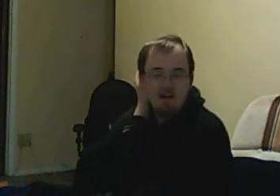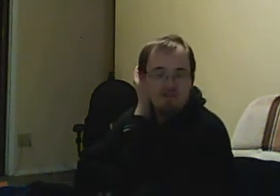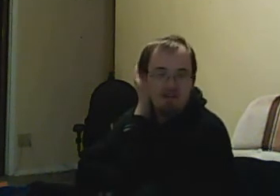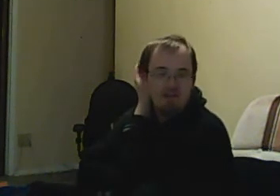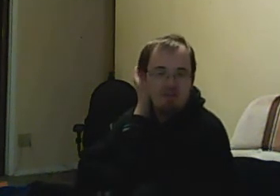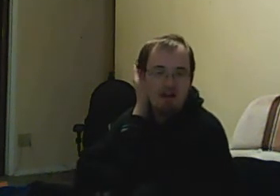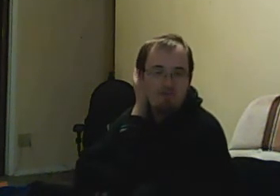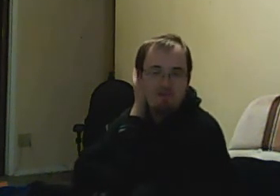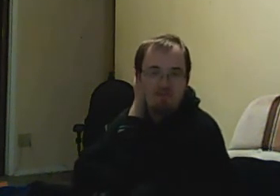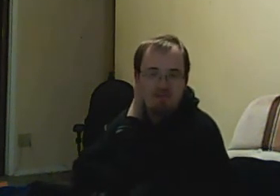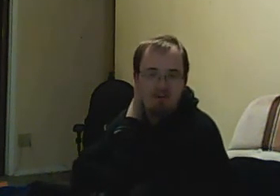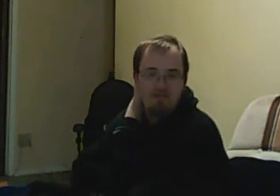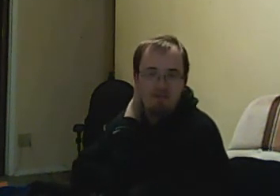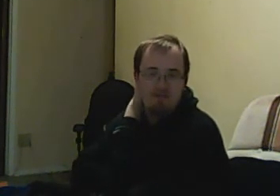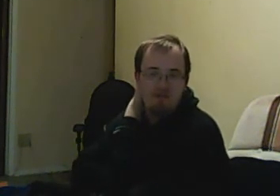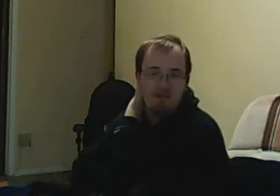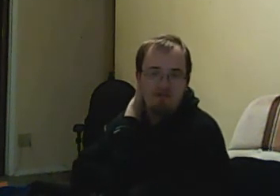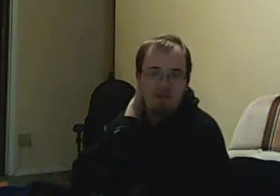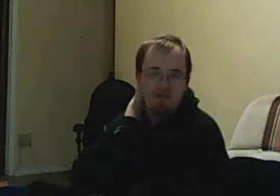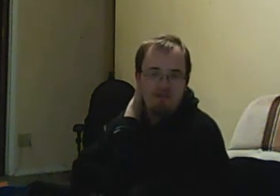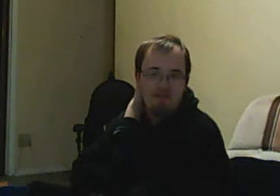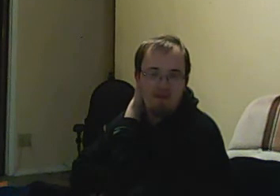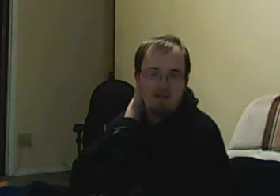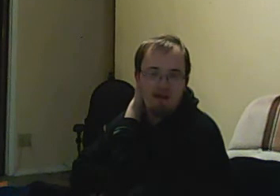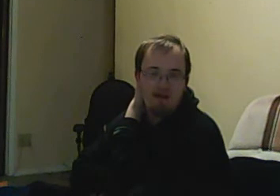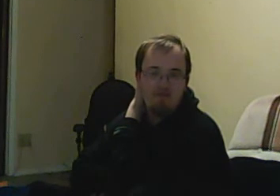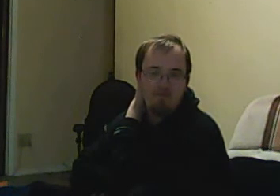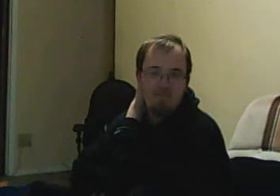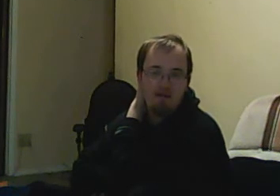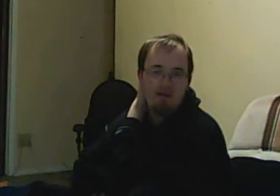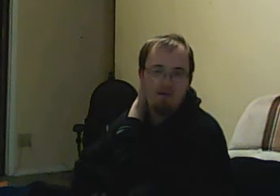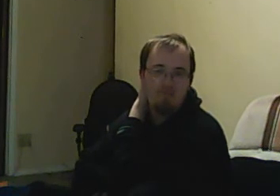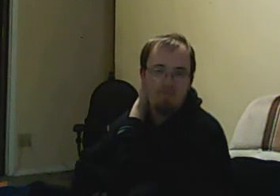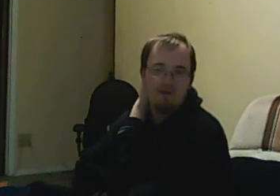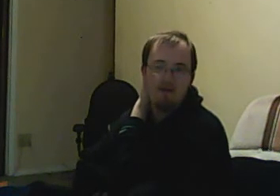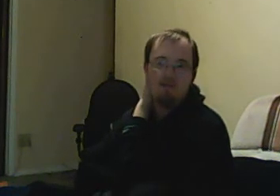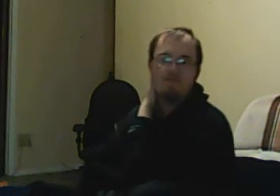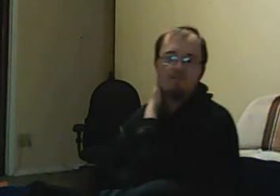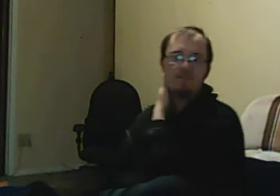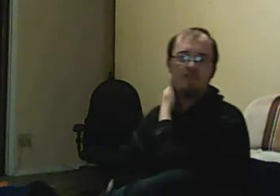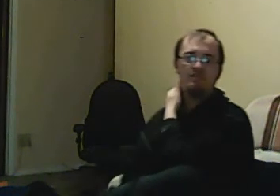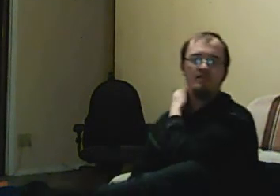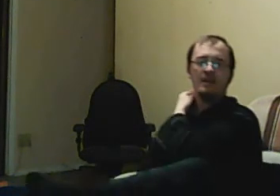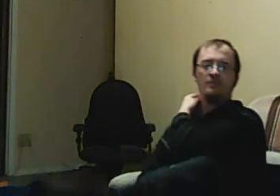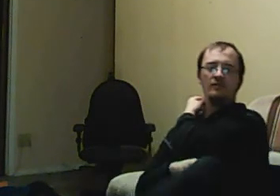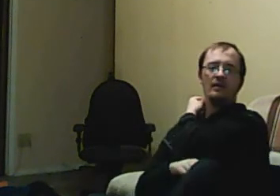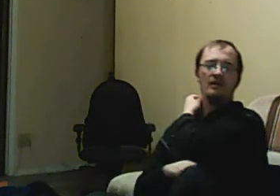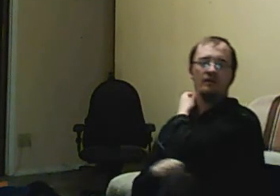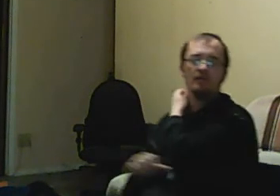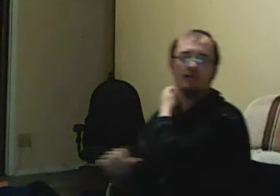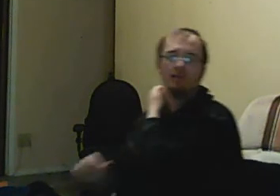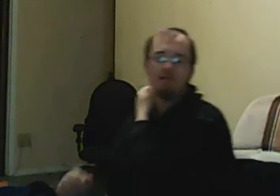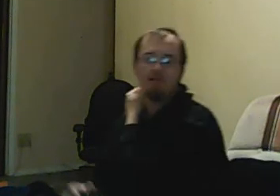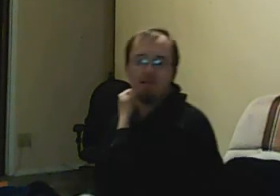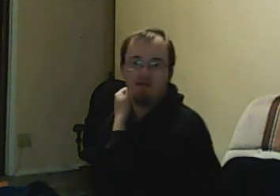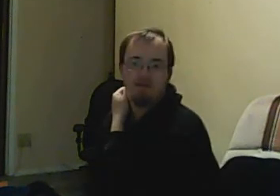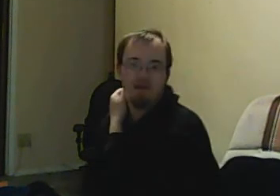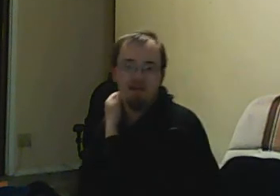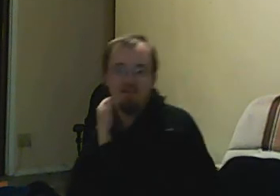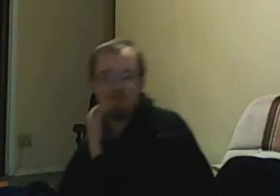character get shot was such a jarring thing to see on Degrassi and something I couldn't wrap my head around. In the 15 years since the episodes aired, the issues